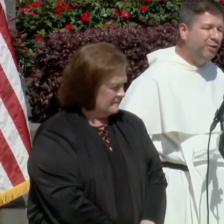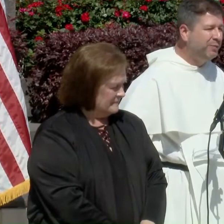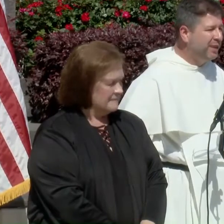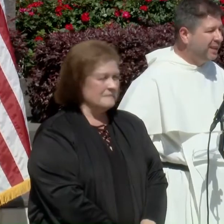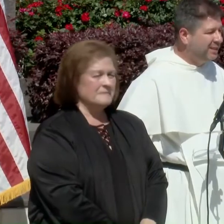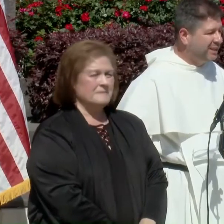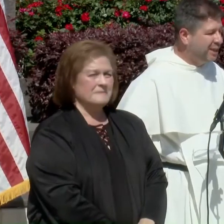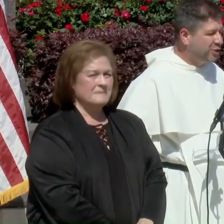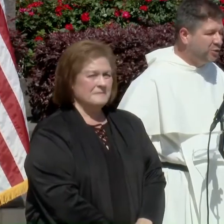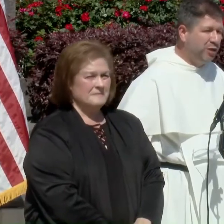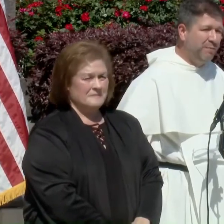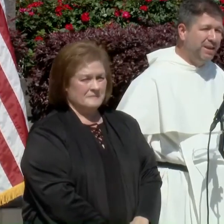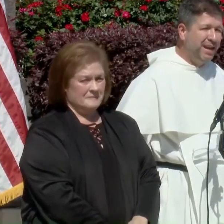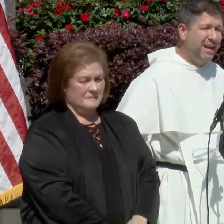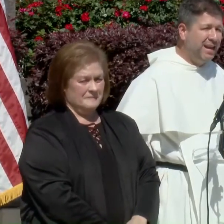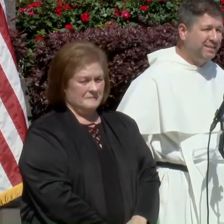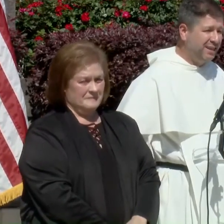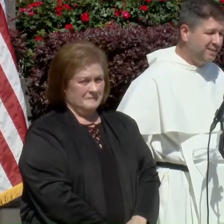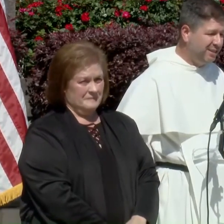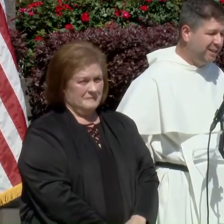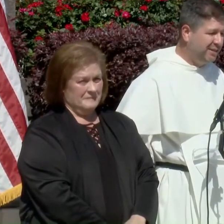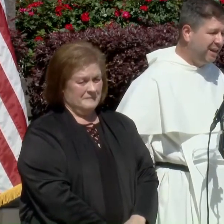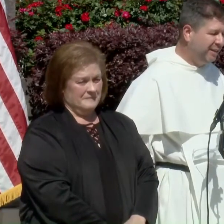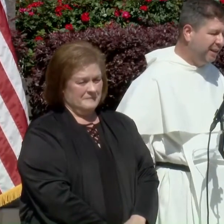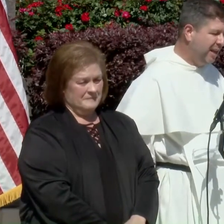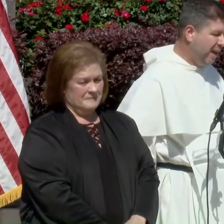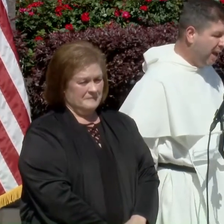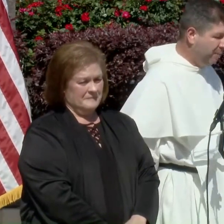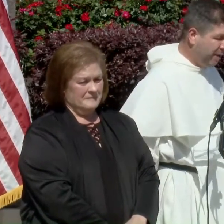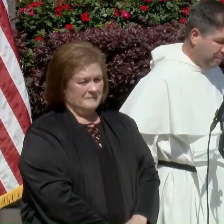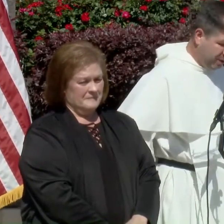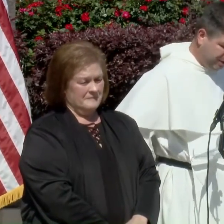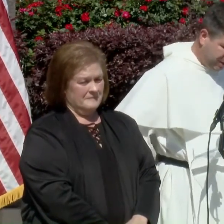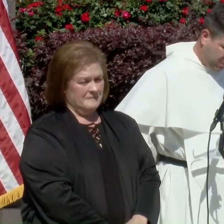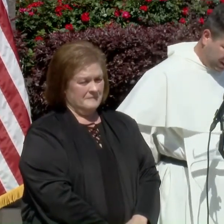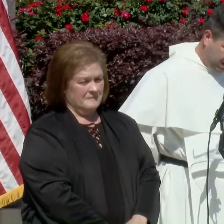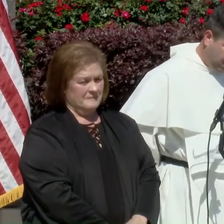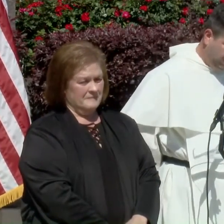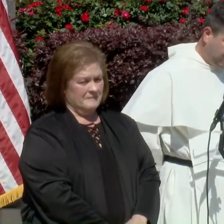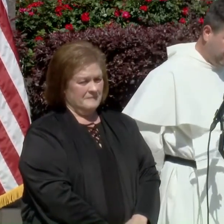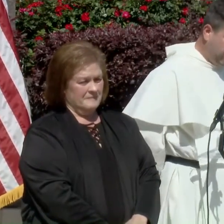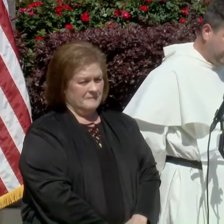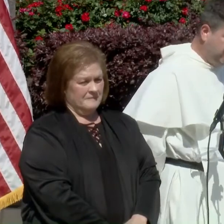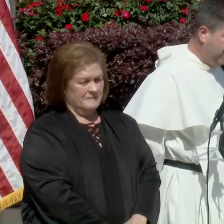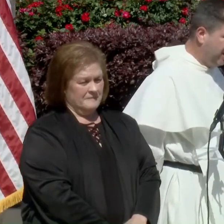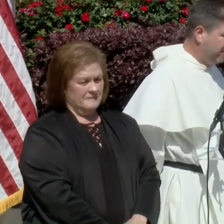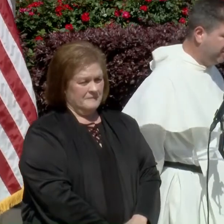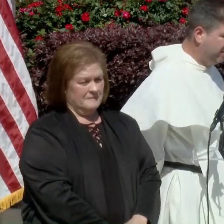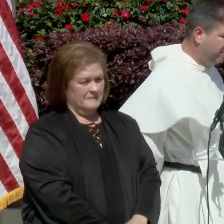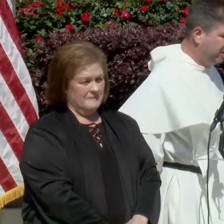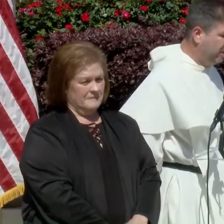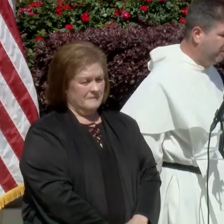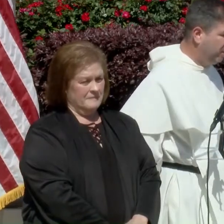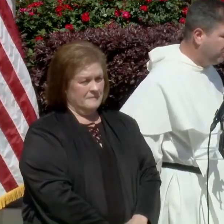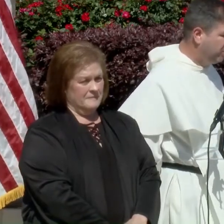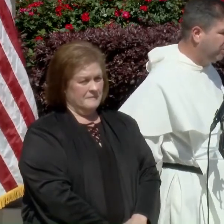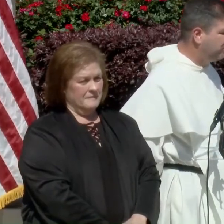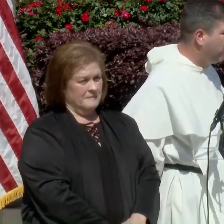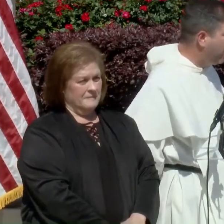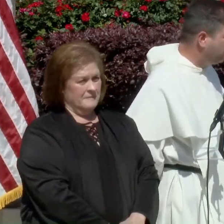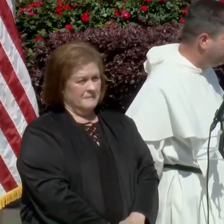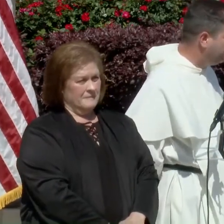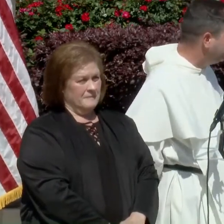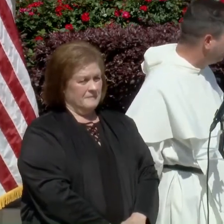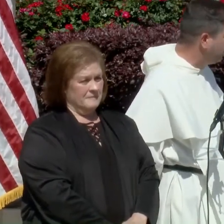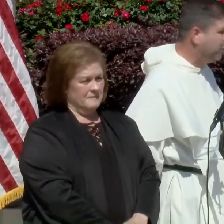Saturday from 8.m. 3 p.m. And Madam President, I want to offer you also a good number of volunteers